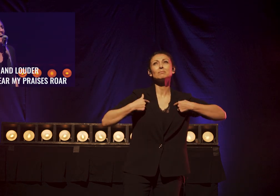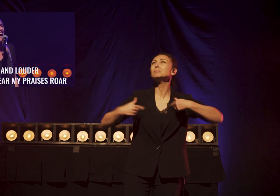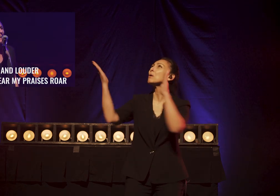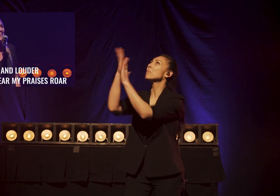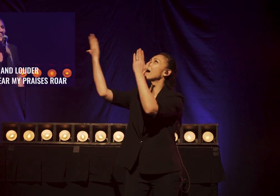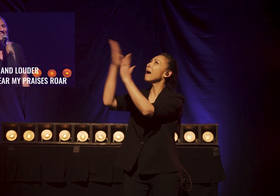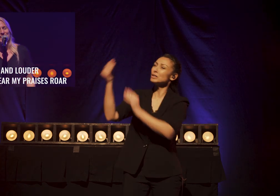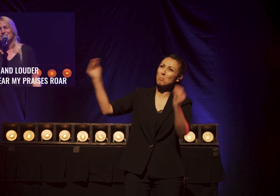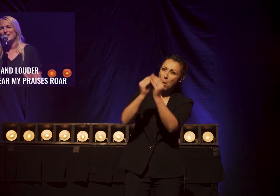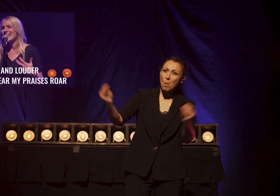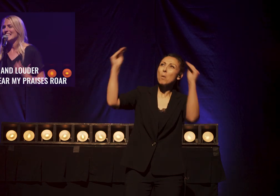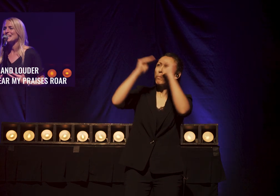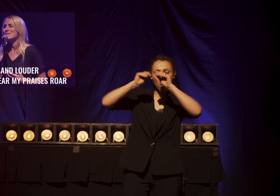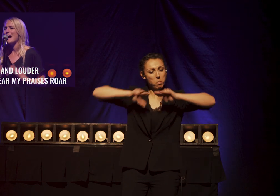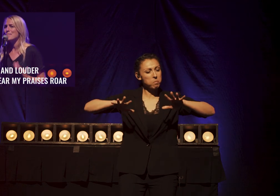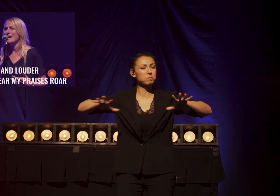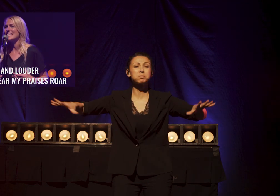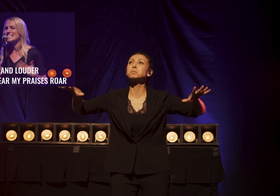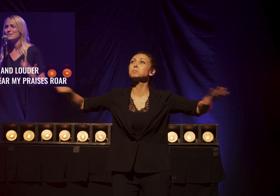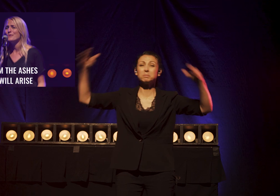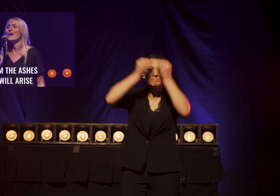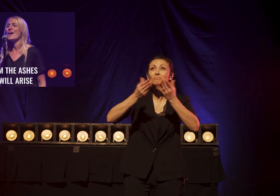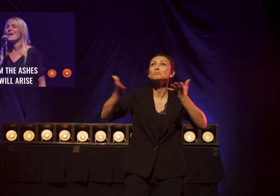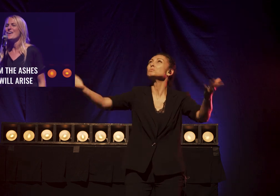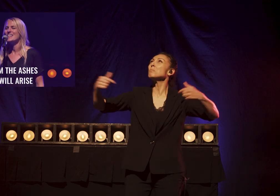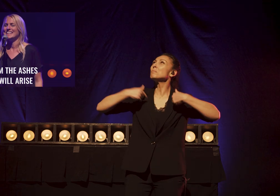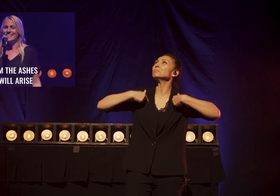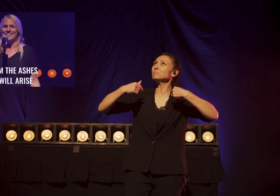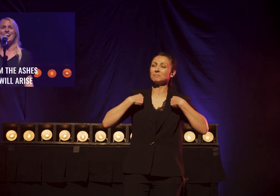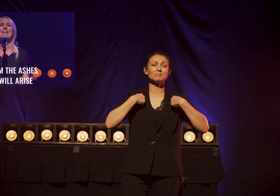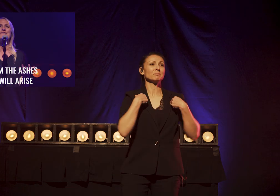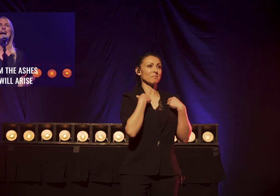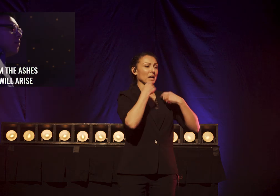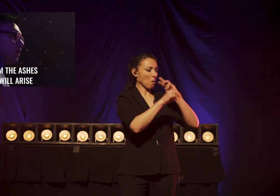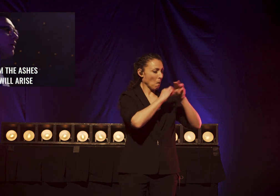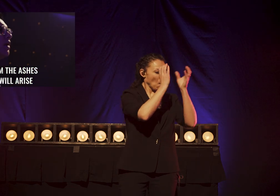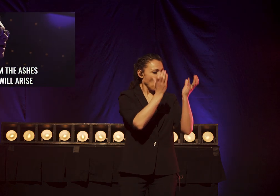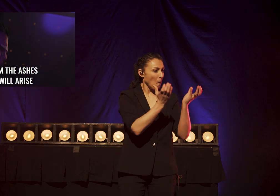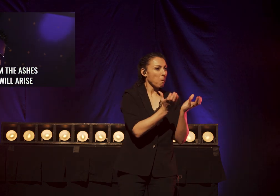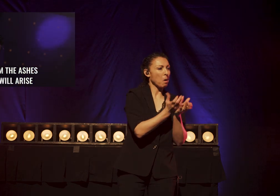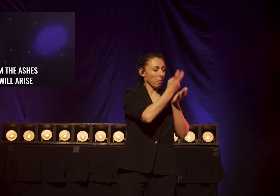louder, you're going to hear my praises roar. Up from the ashes,